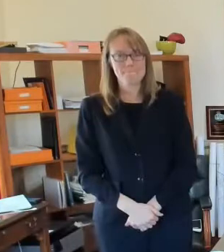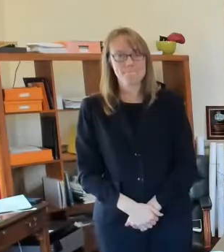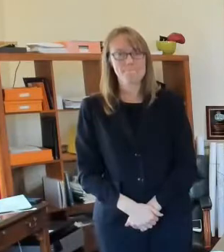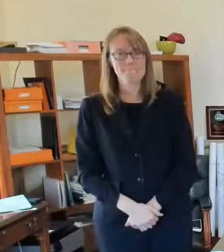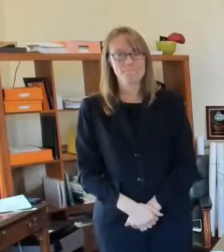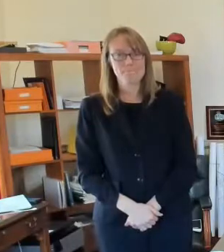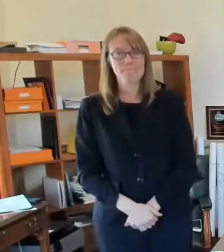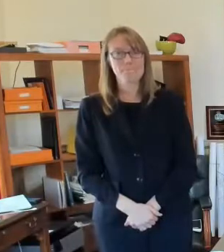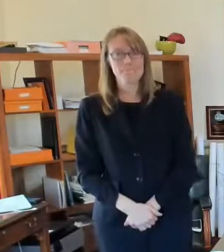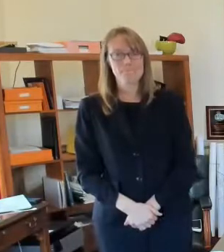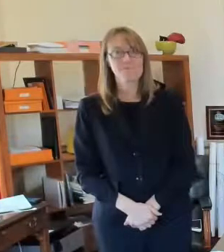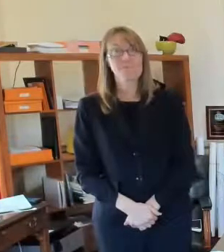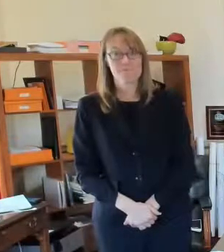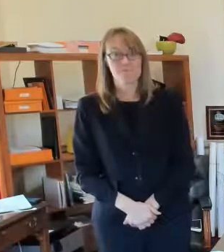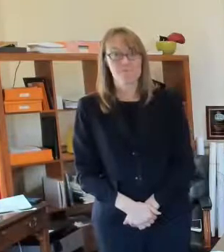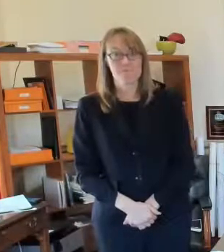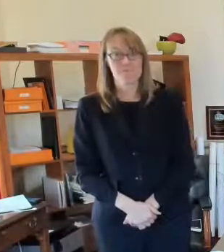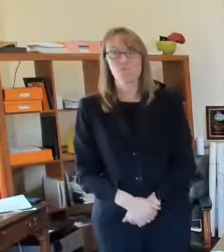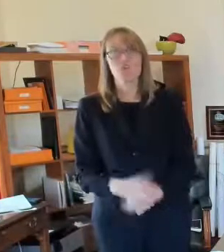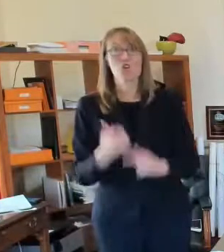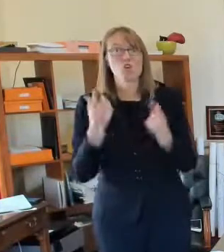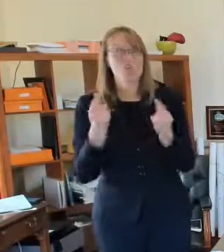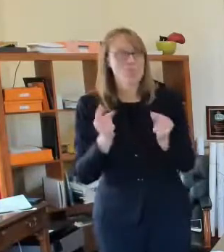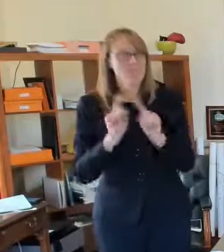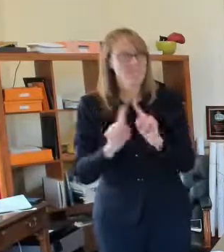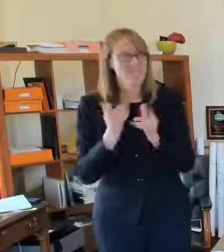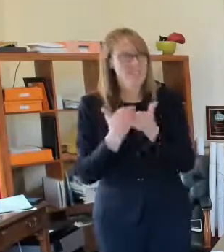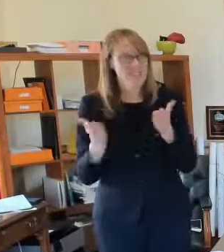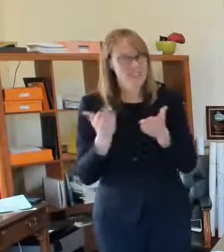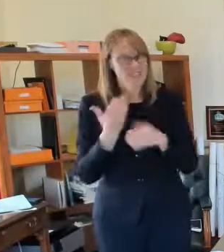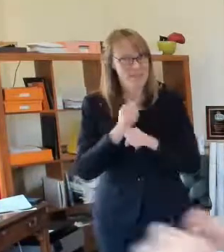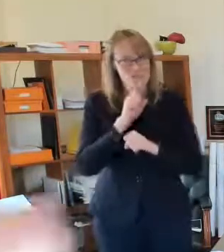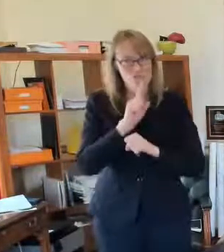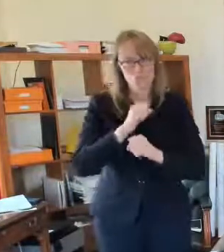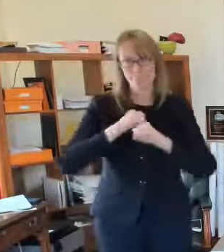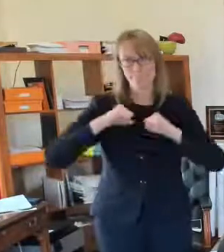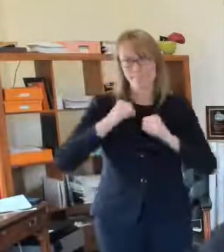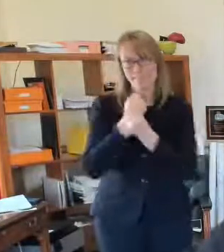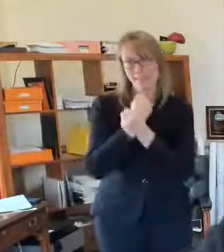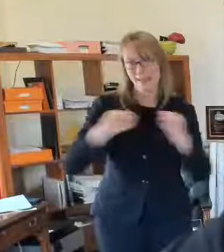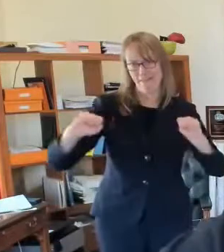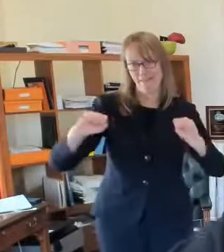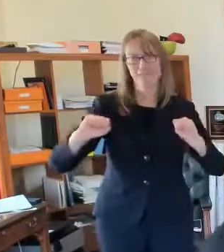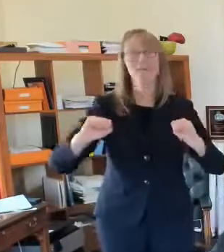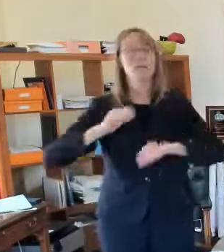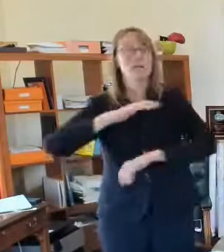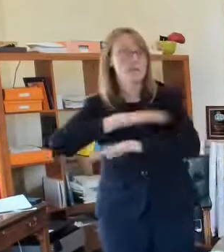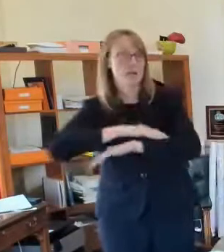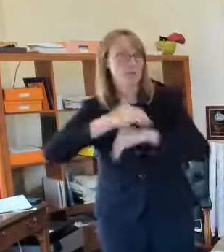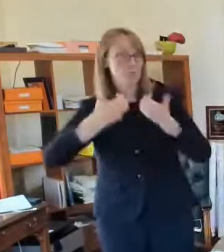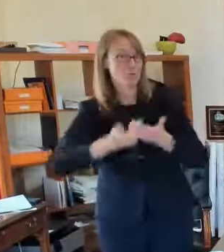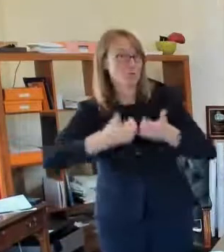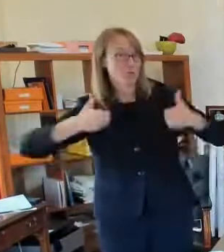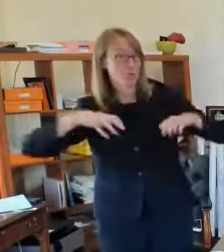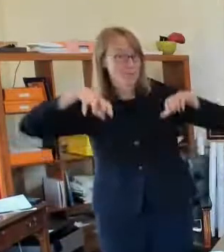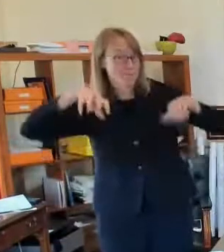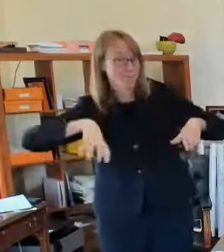spreading out the tables they are you know having two bar seats in the space and then two more